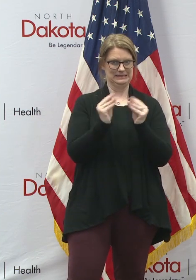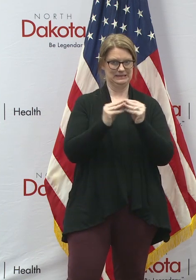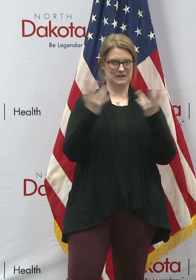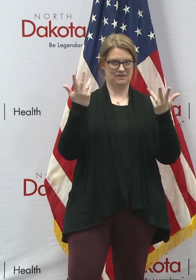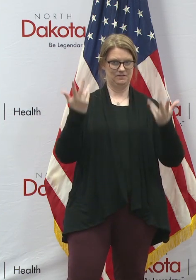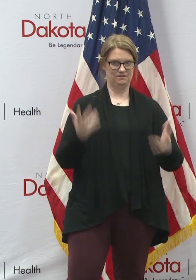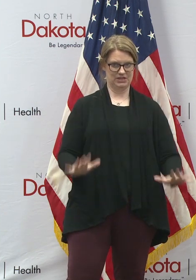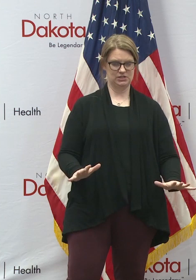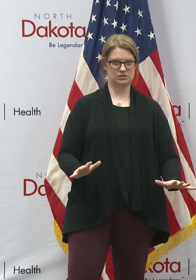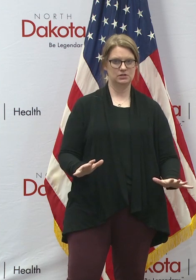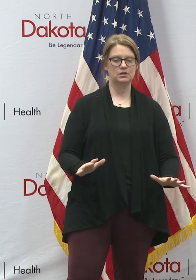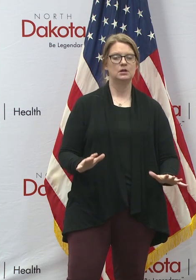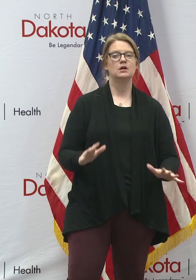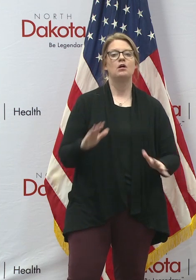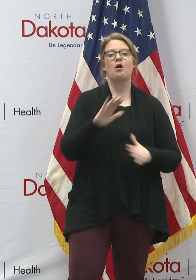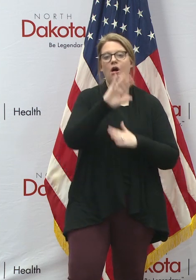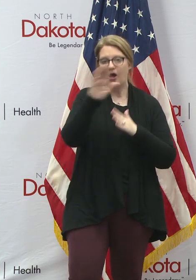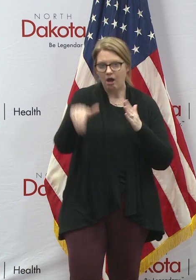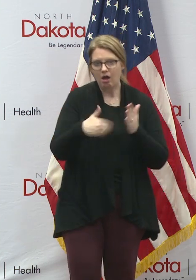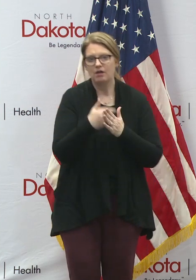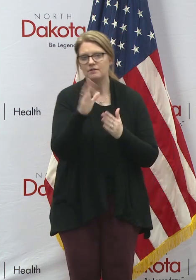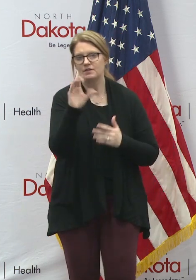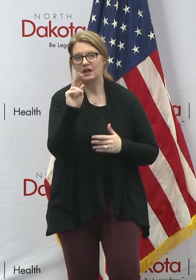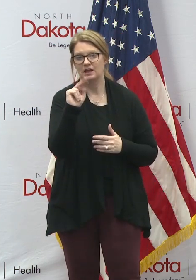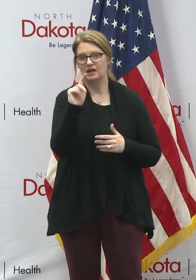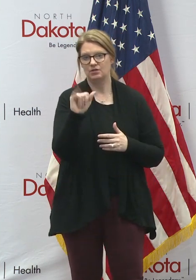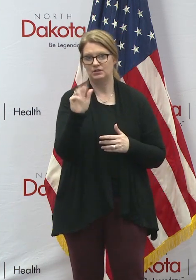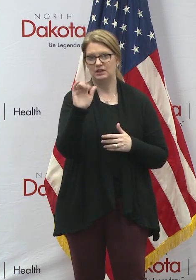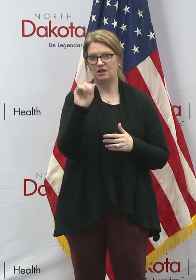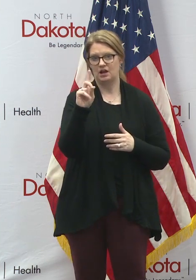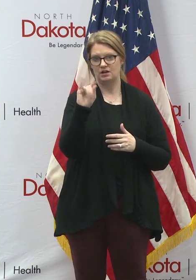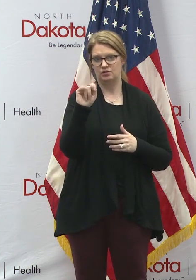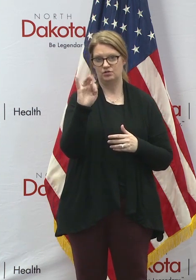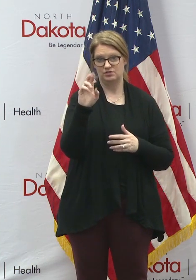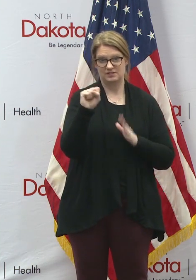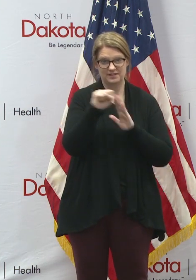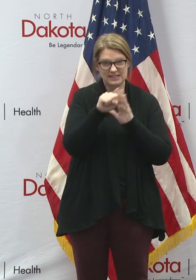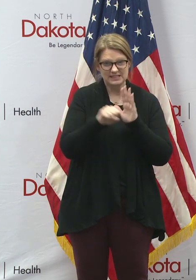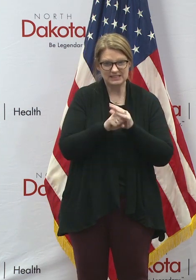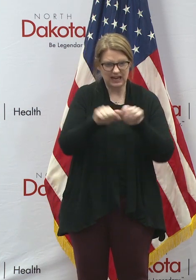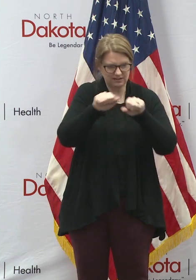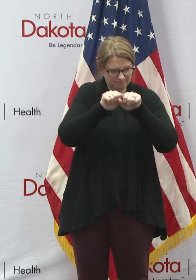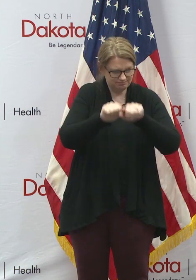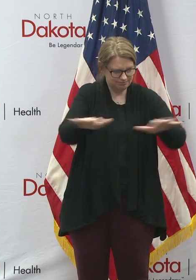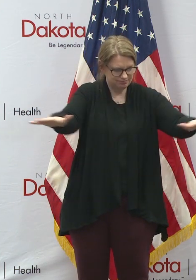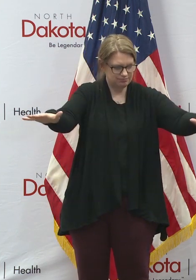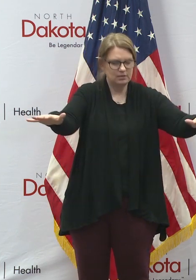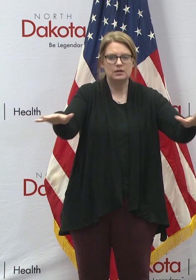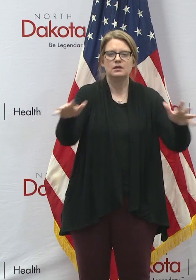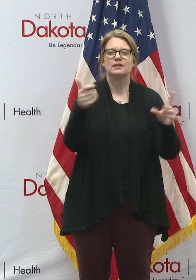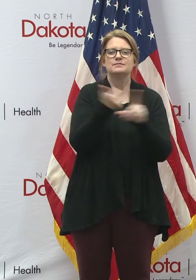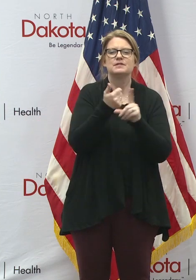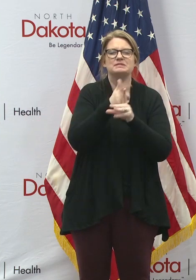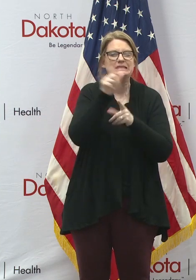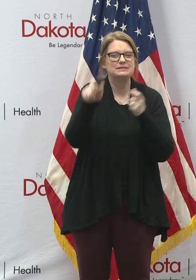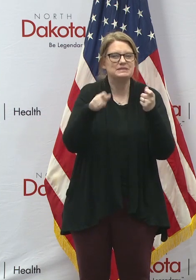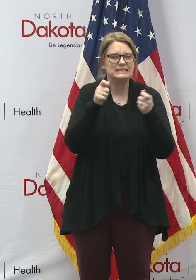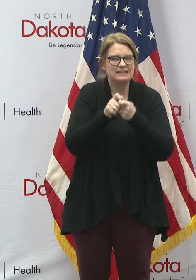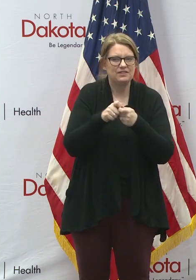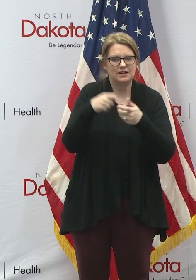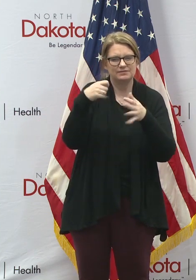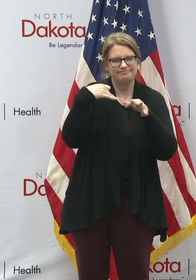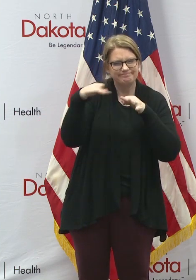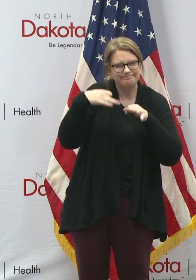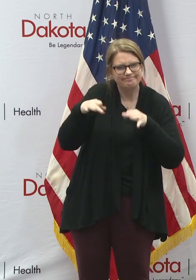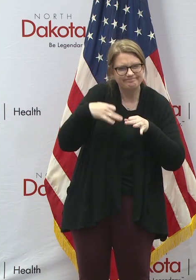going out to all of the county auditors and the state detailing the governor's executive order, what's going to be